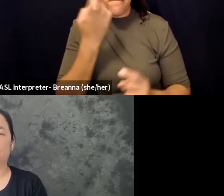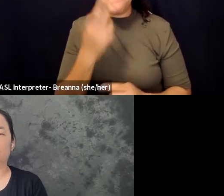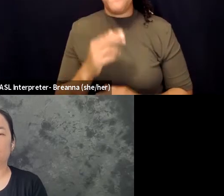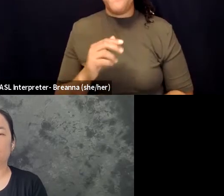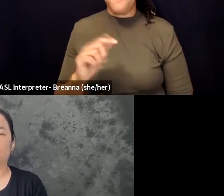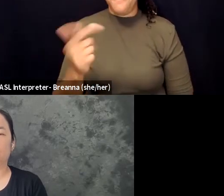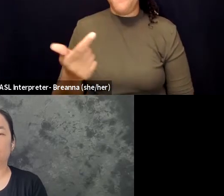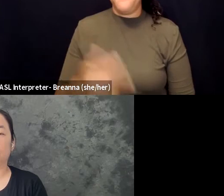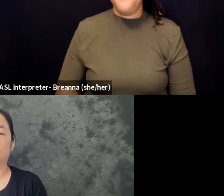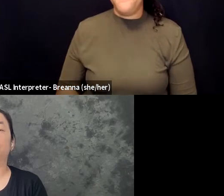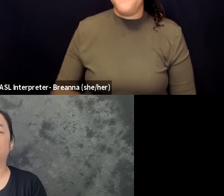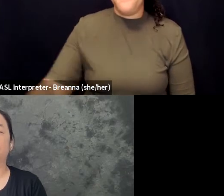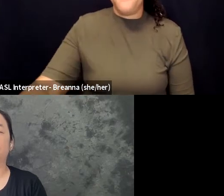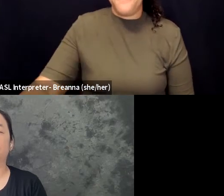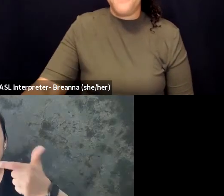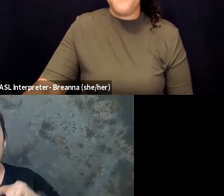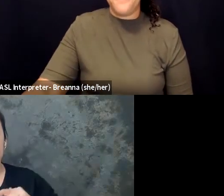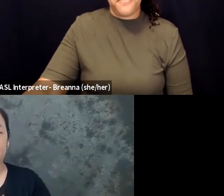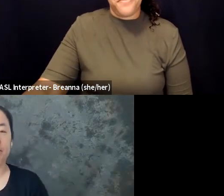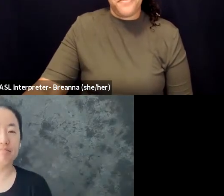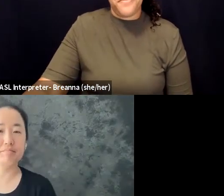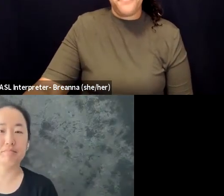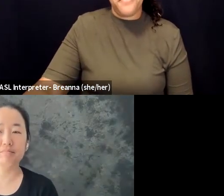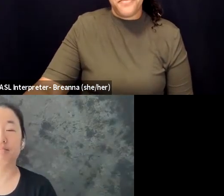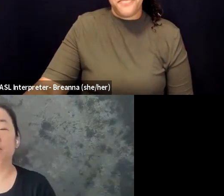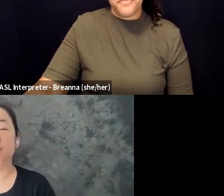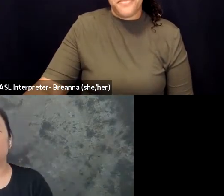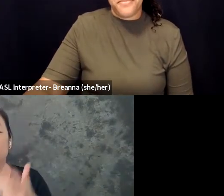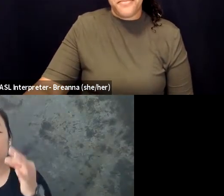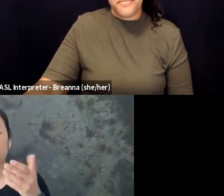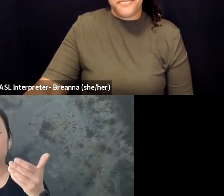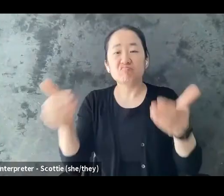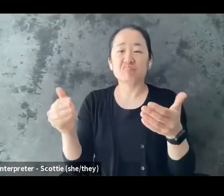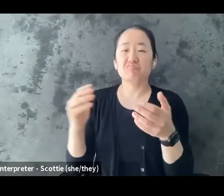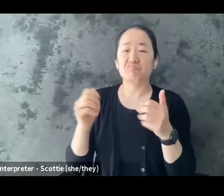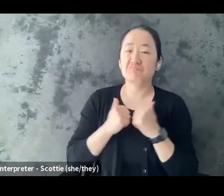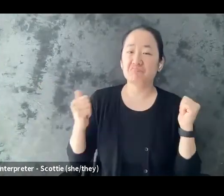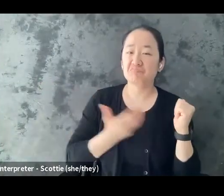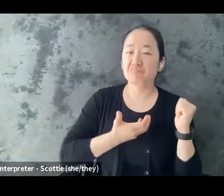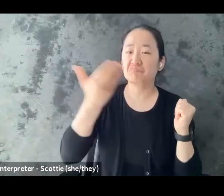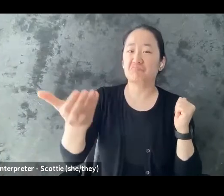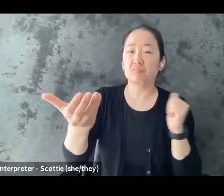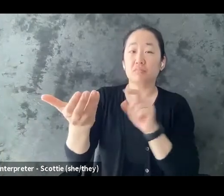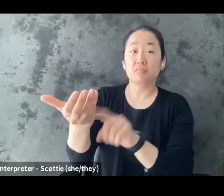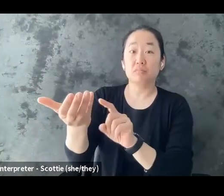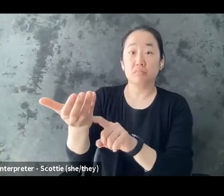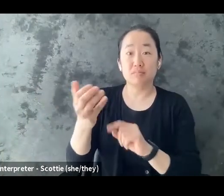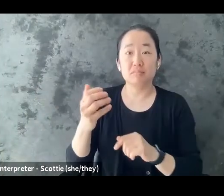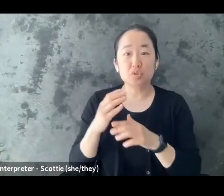another thing to consider if you do choose to share is that so the person receiving that